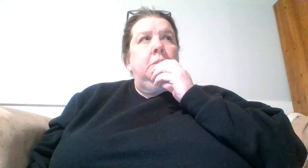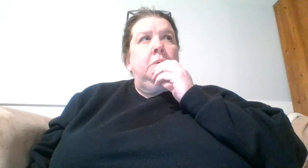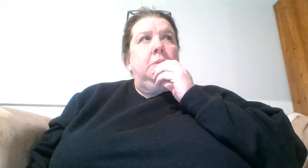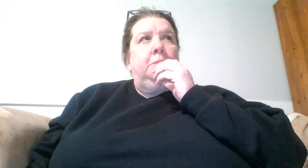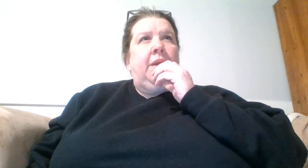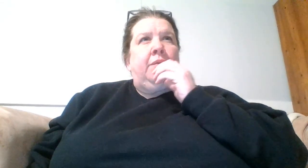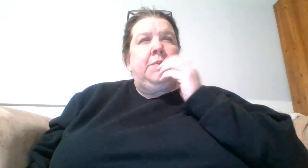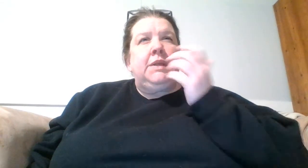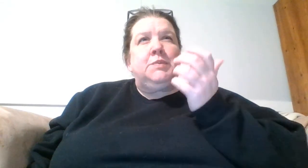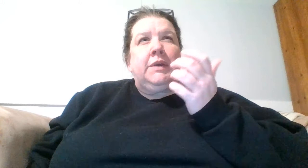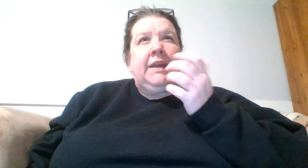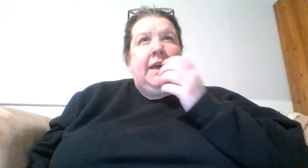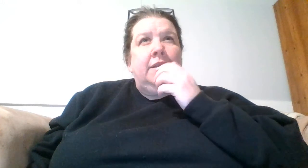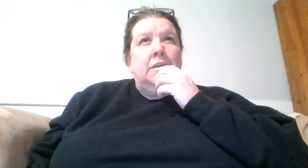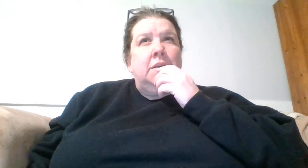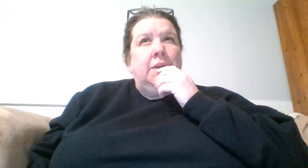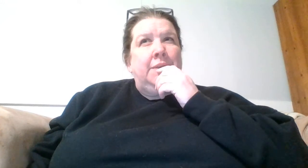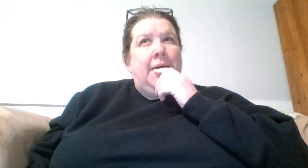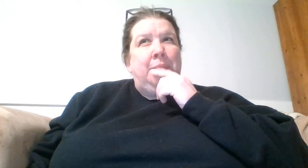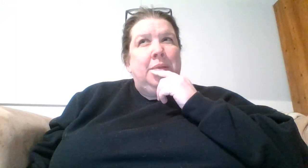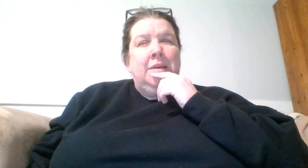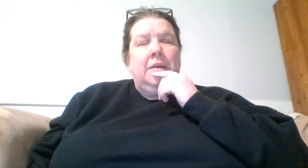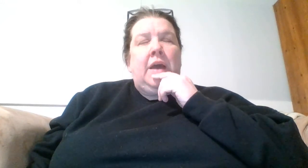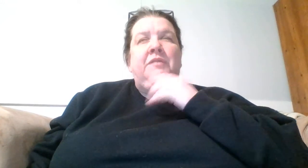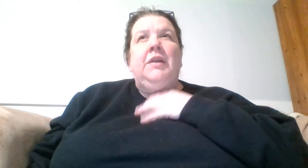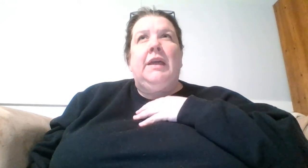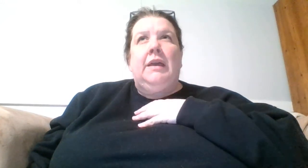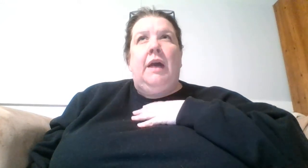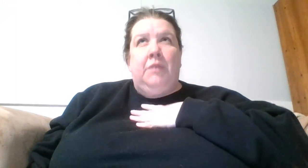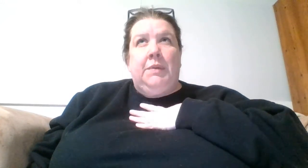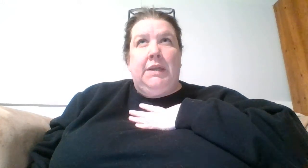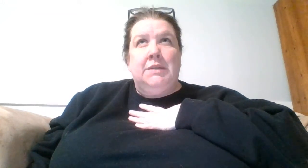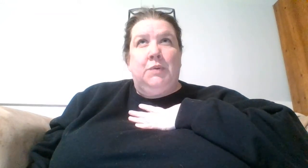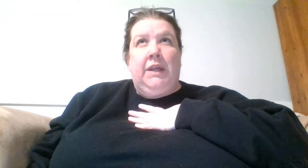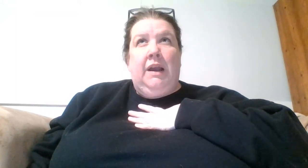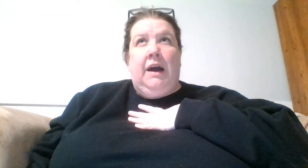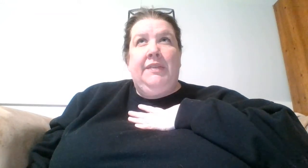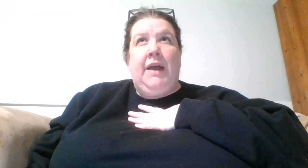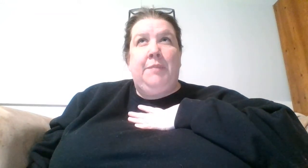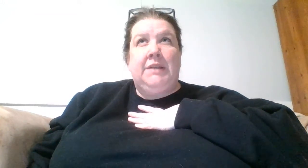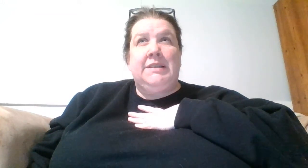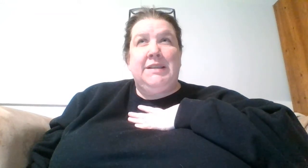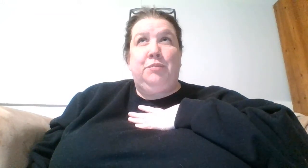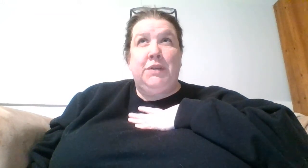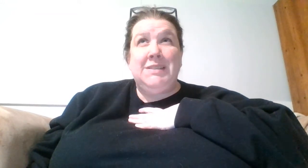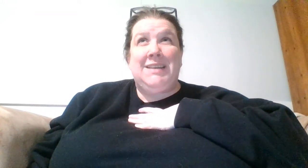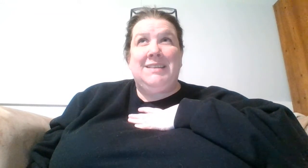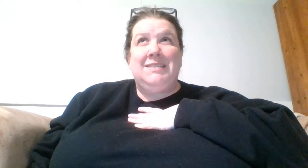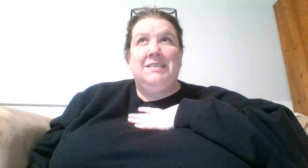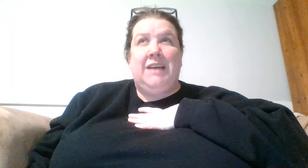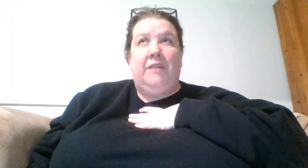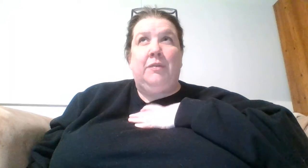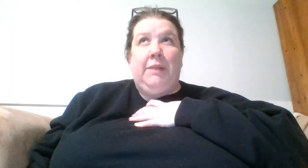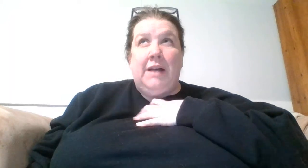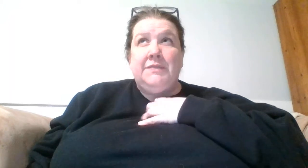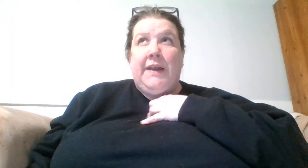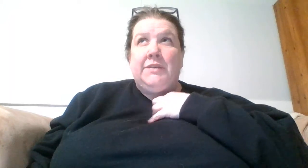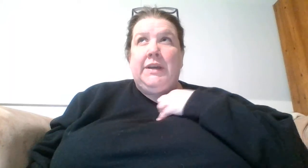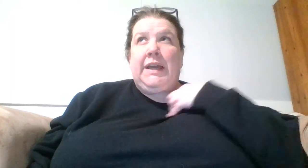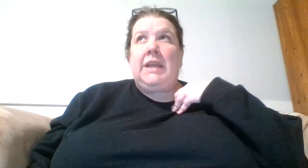But everybody is working on, you know, I feel like everybody is working on the epic Disney princess sale from Clouds Factory again.